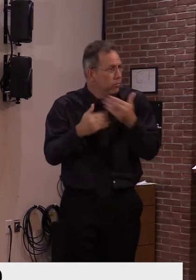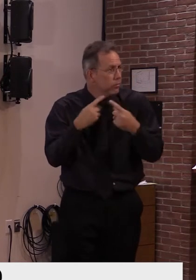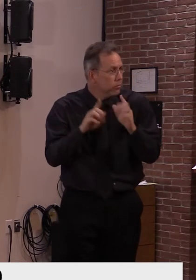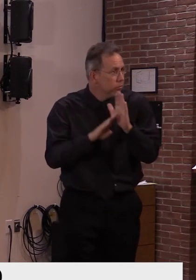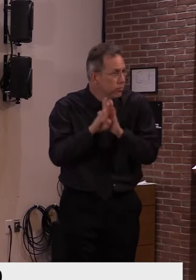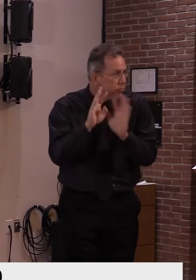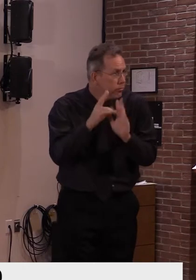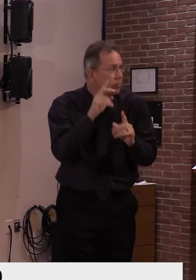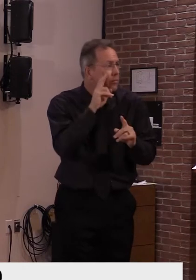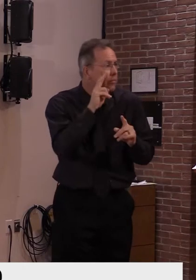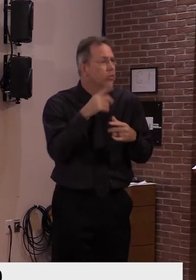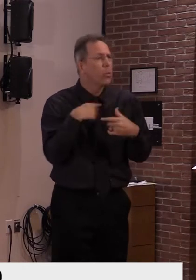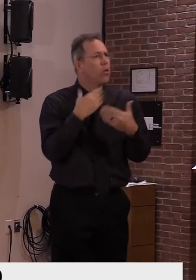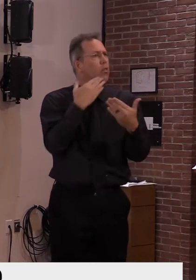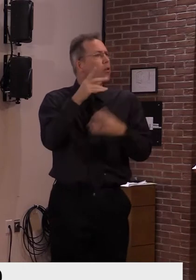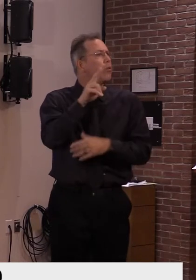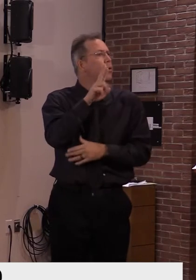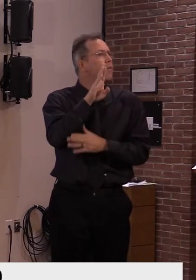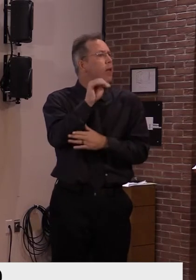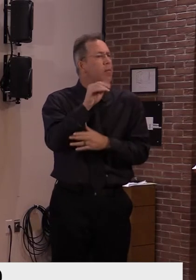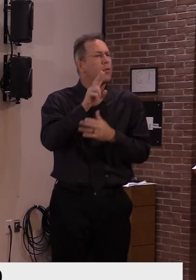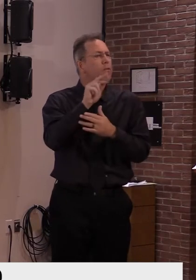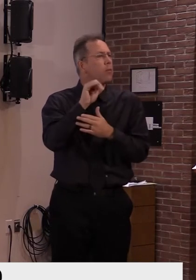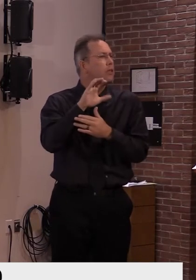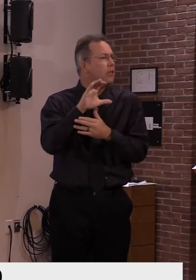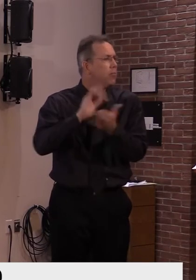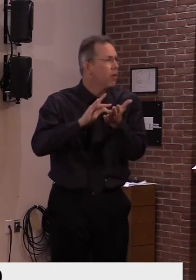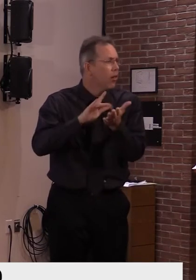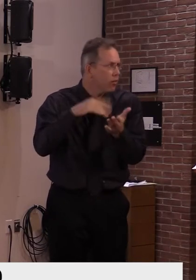that, I'll turn it over to Dr. Kirkpatrick.